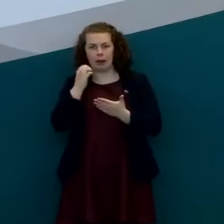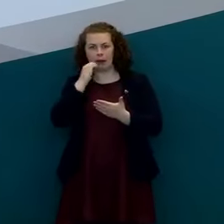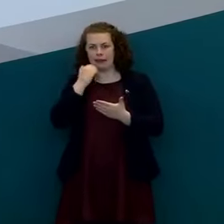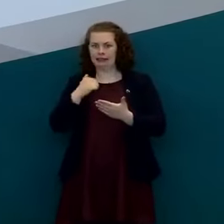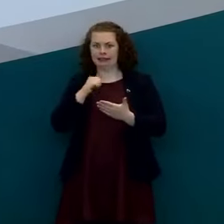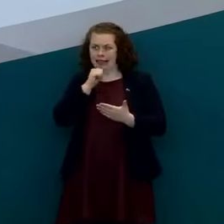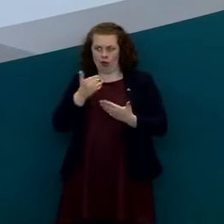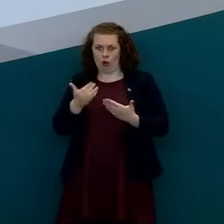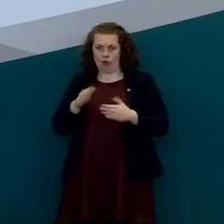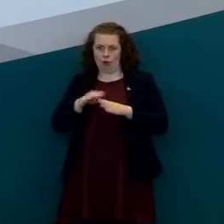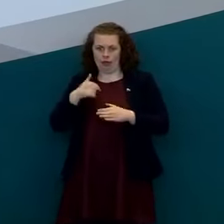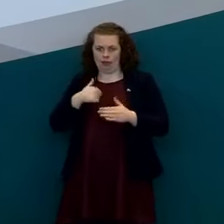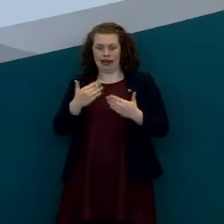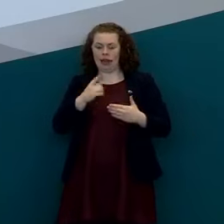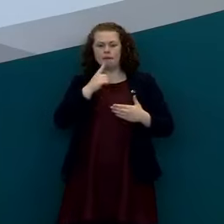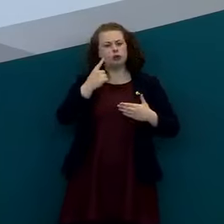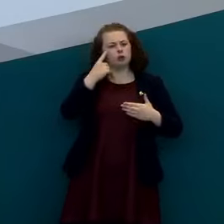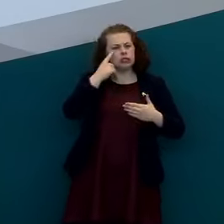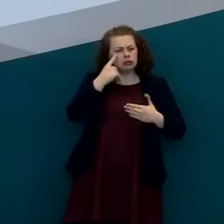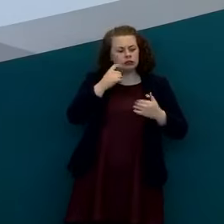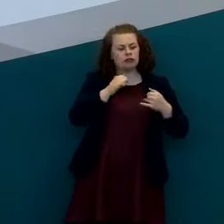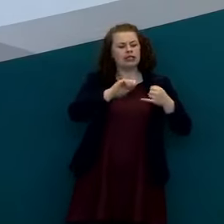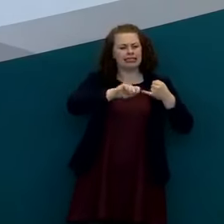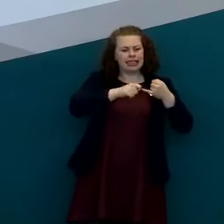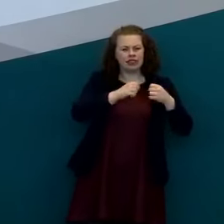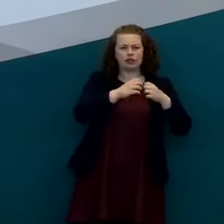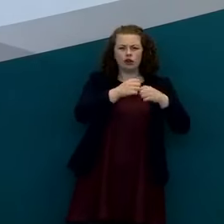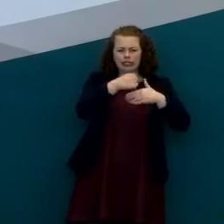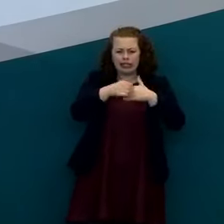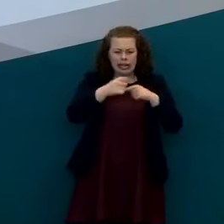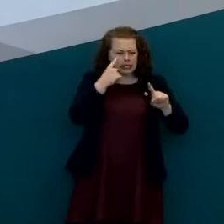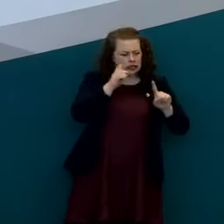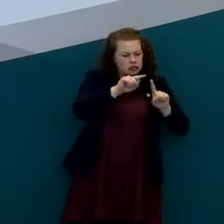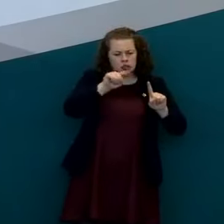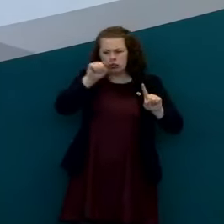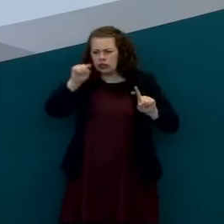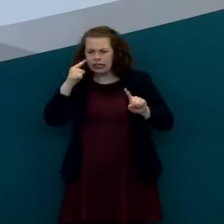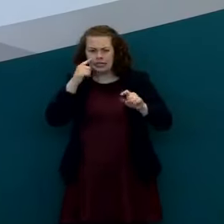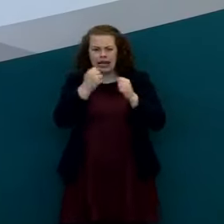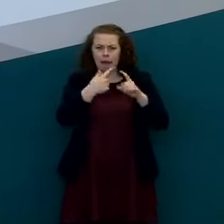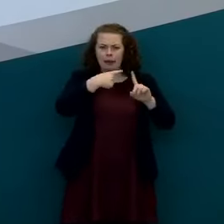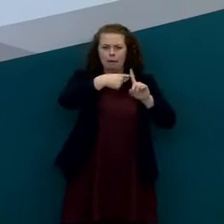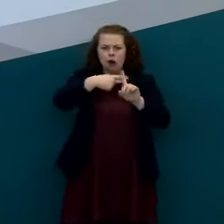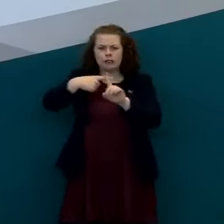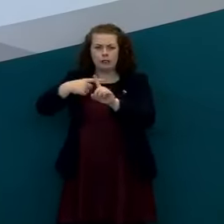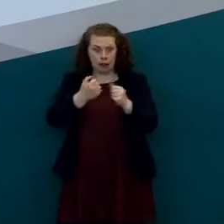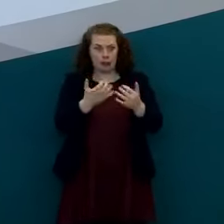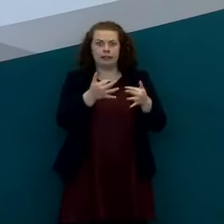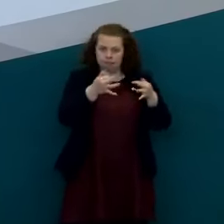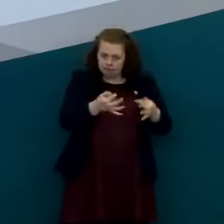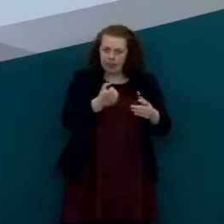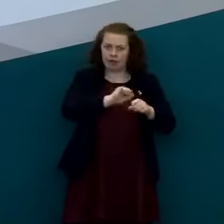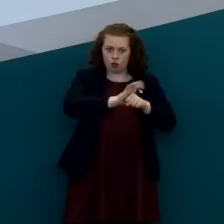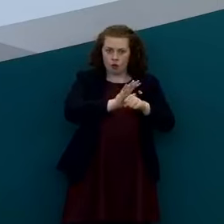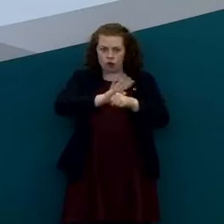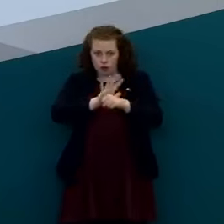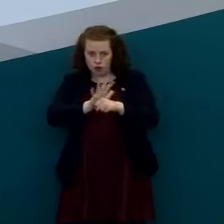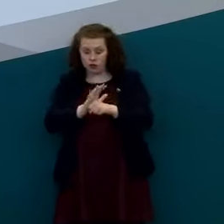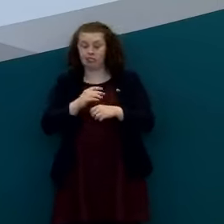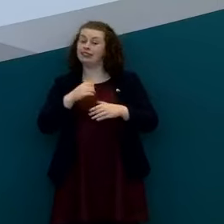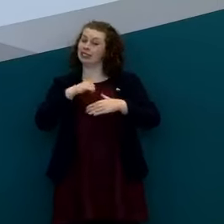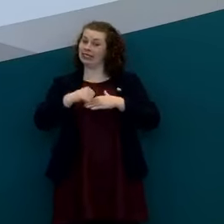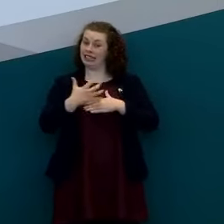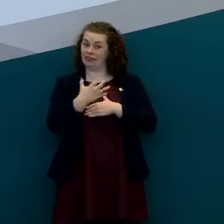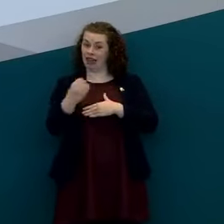looked at the number of tests over a number of days and to check in terms of the positivity rate was the change in terms of the number of cases that we're giving today 500